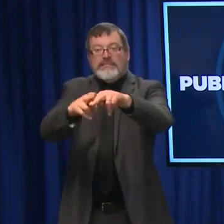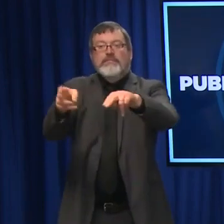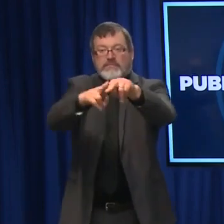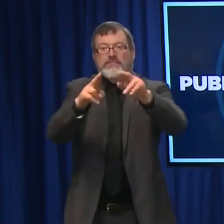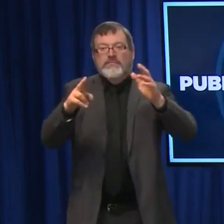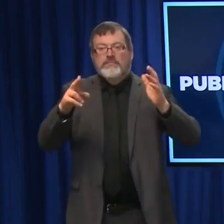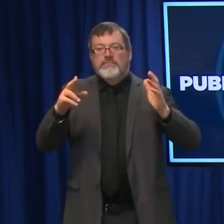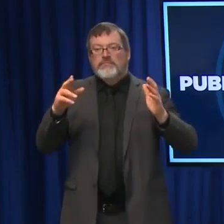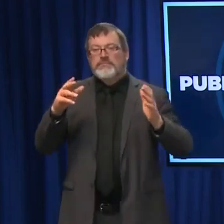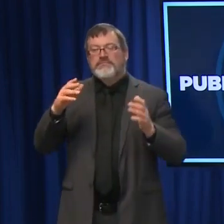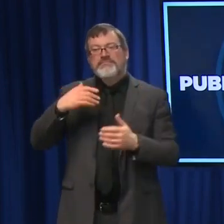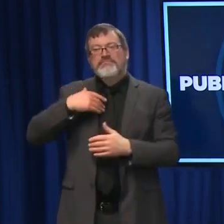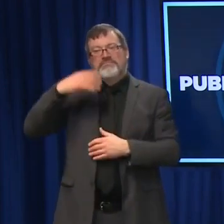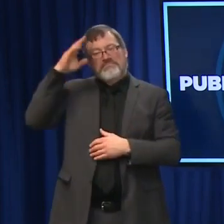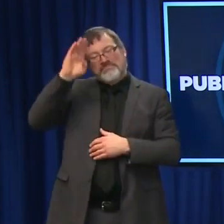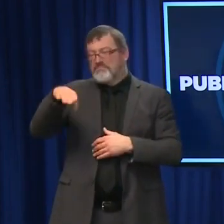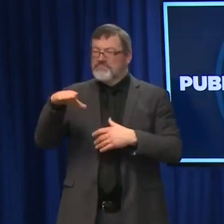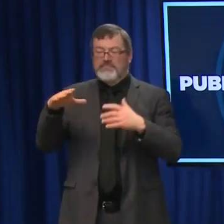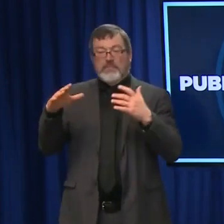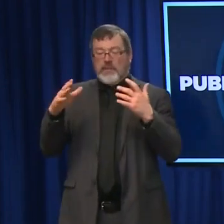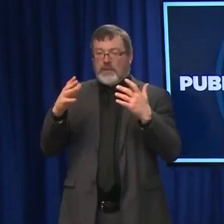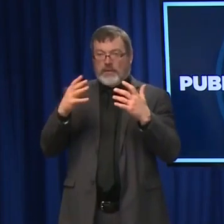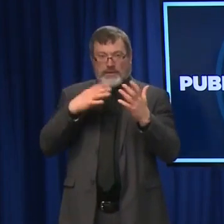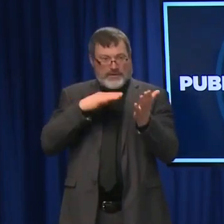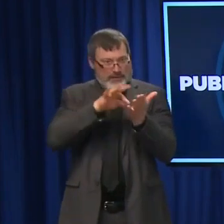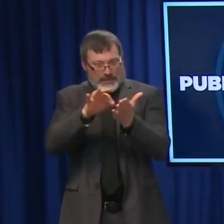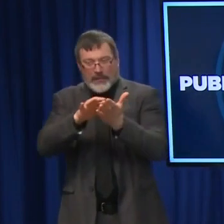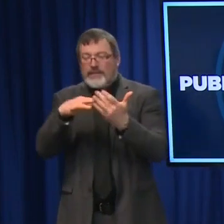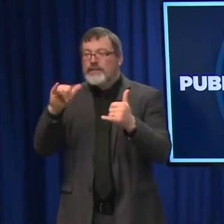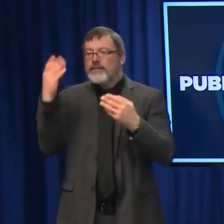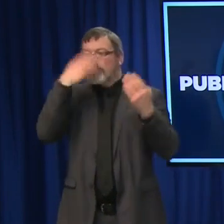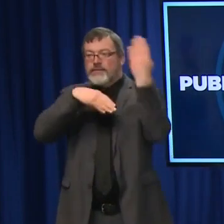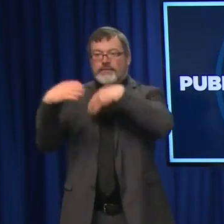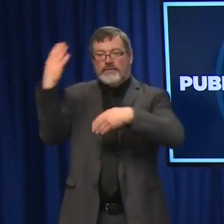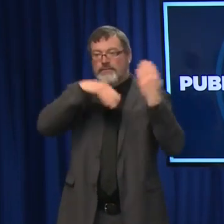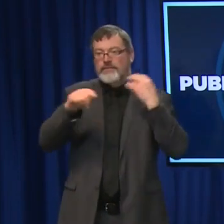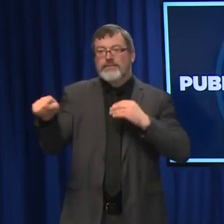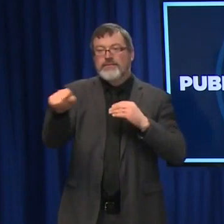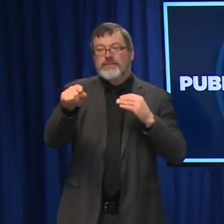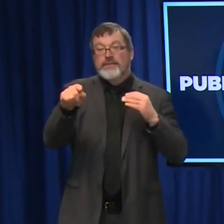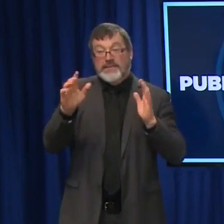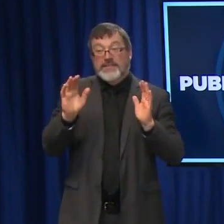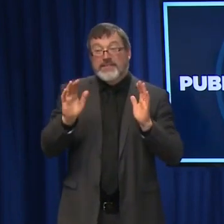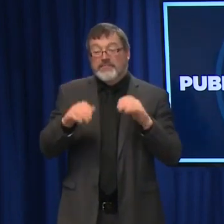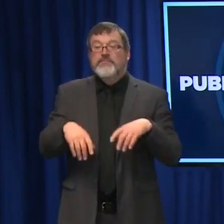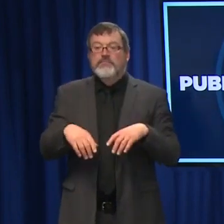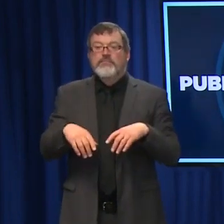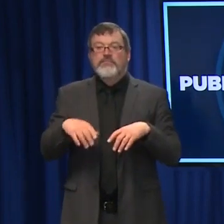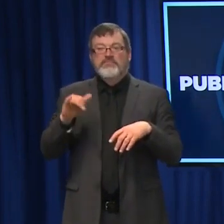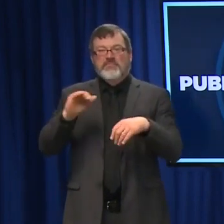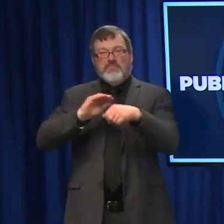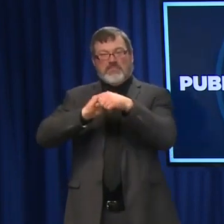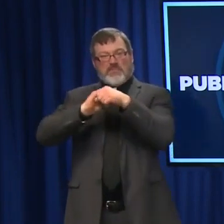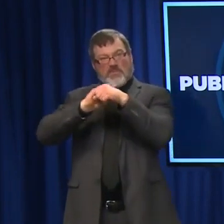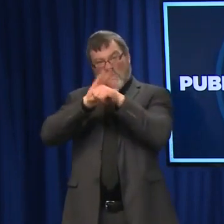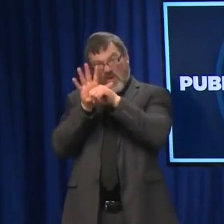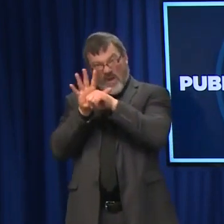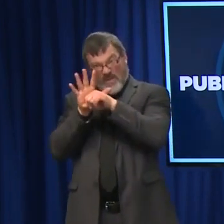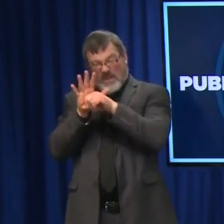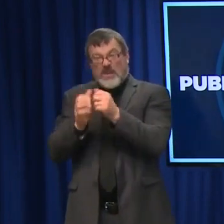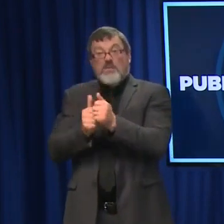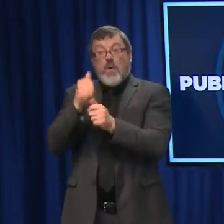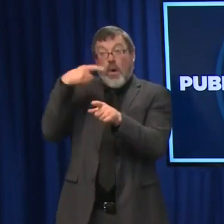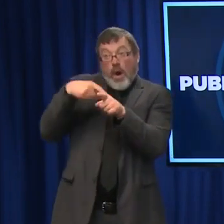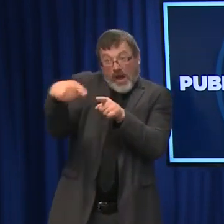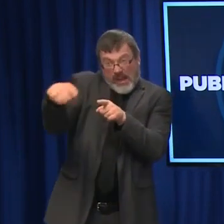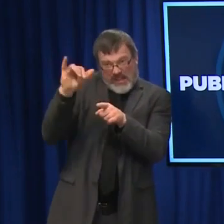majority of infections that we are seeing here in New Hampshire continue to be with the Delta variant. This also stresses the importance of